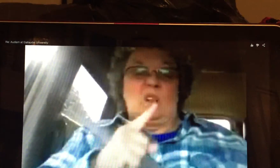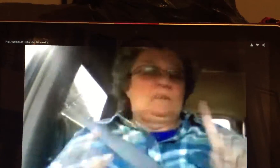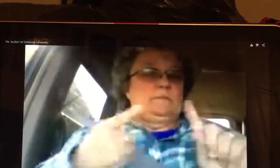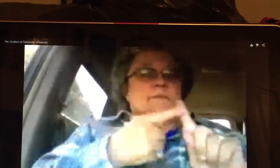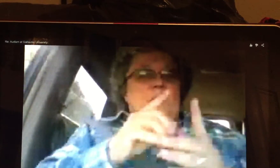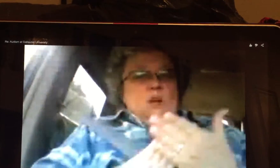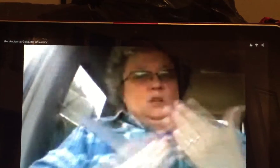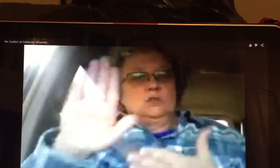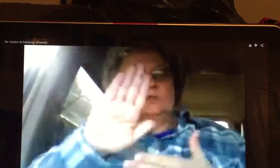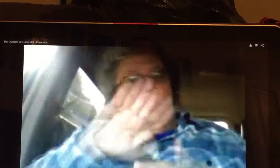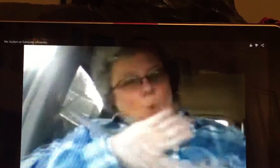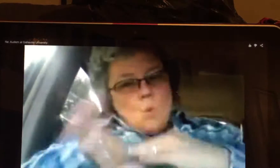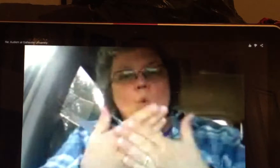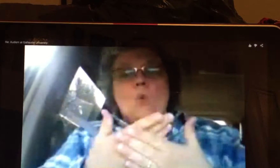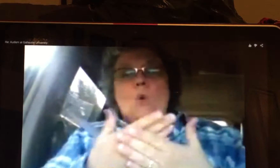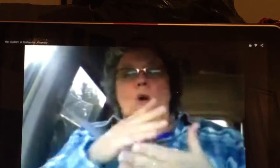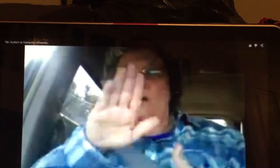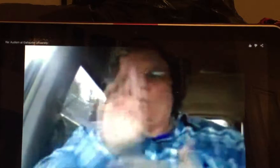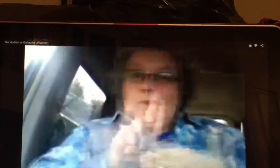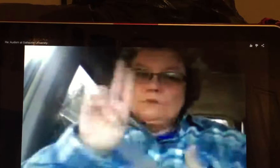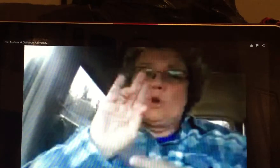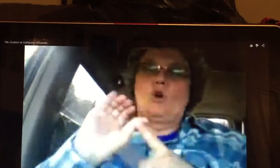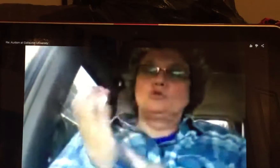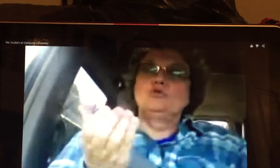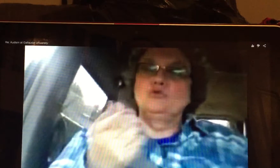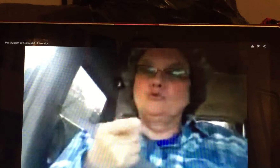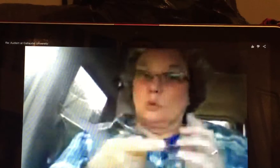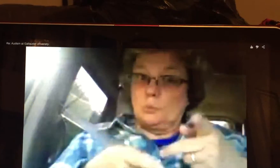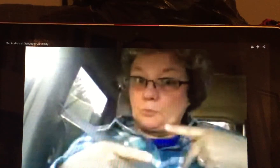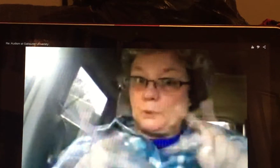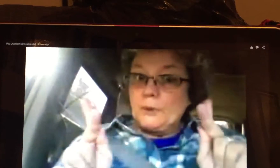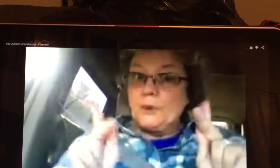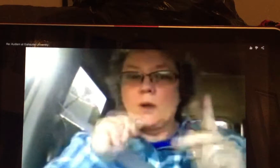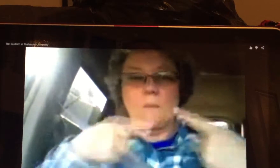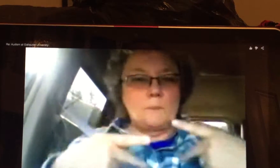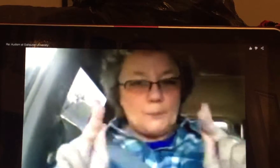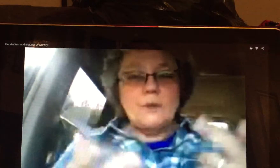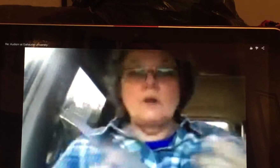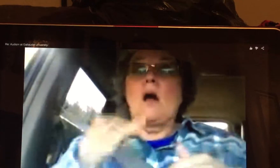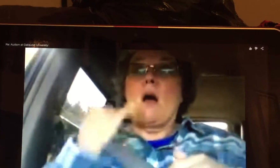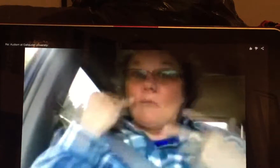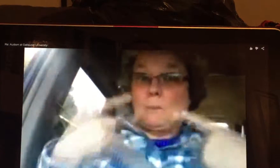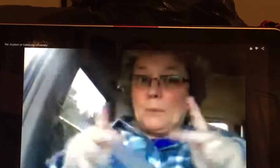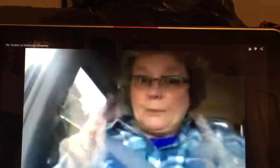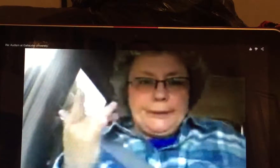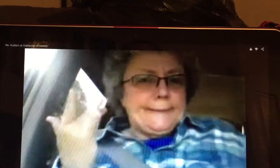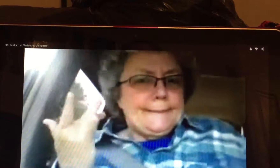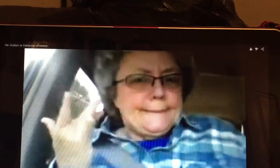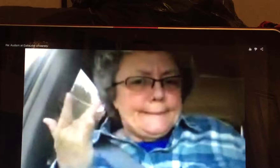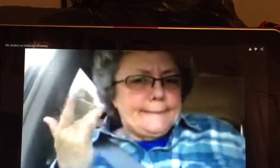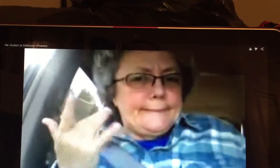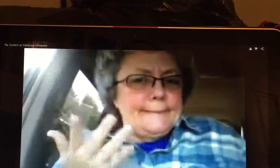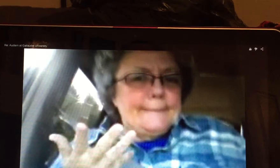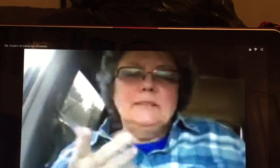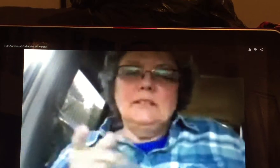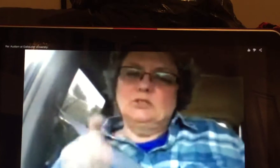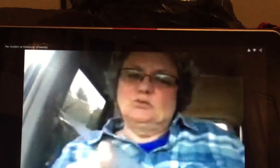so um thank you I completely respect you um you know something in a college or university like that you know it's a